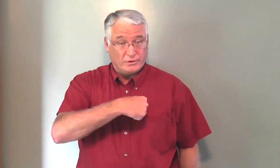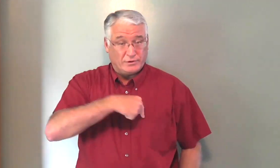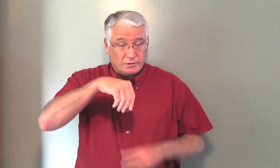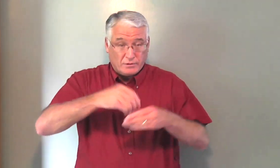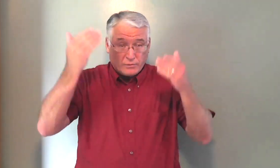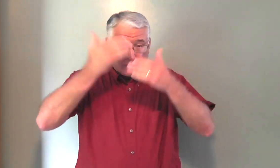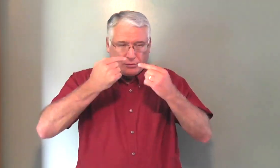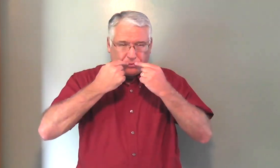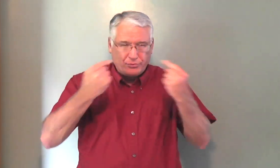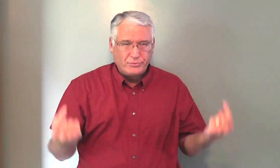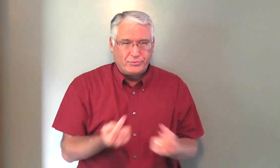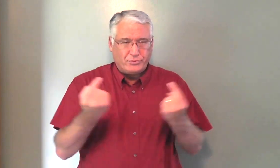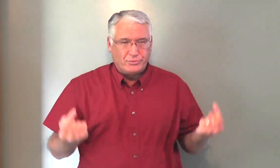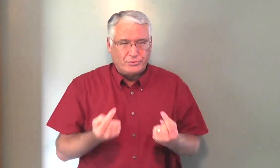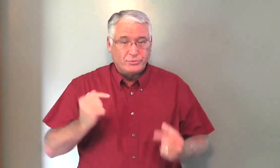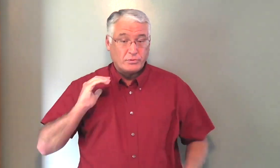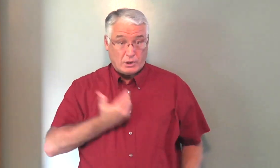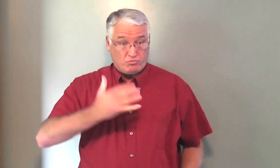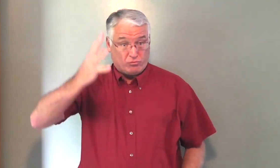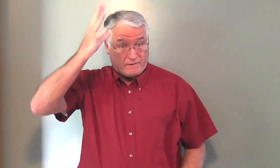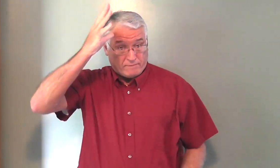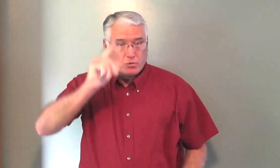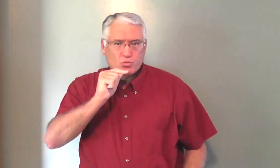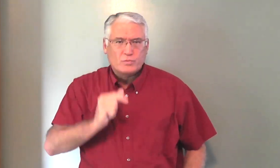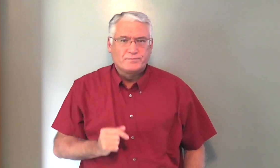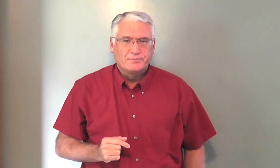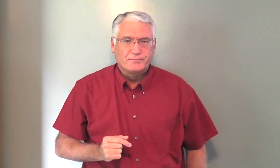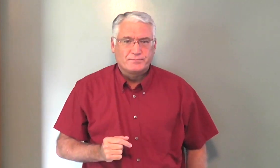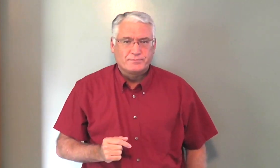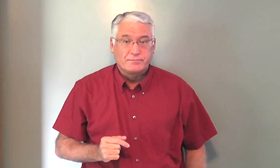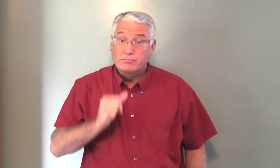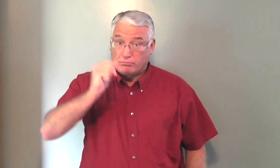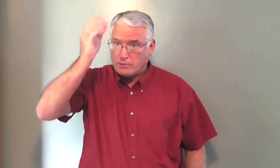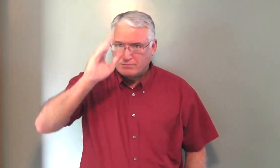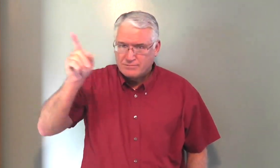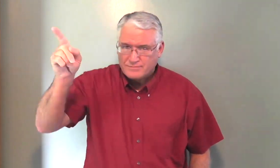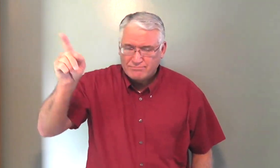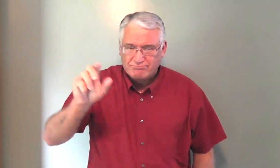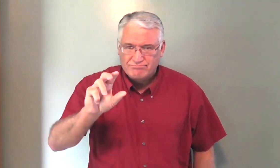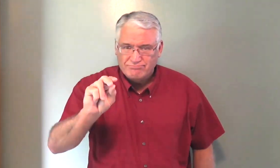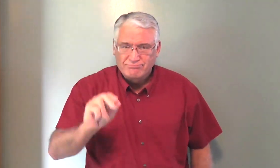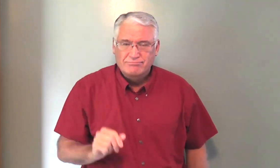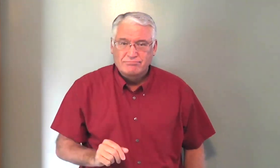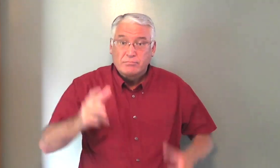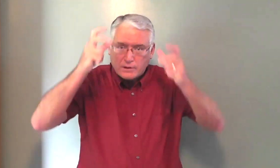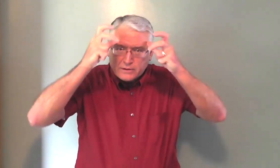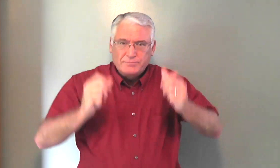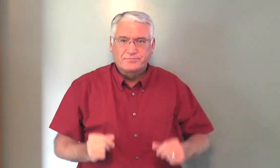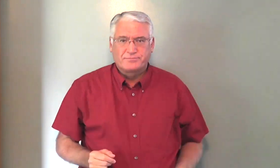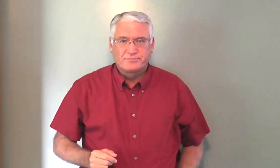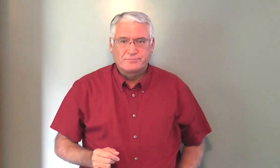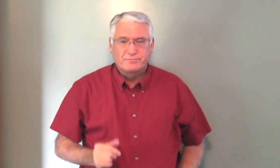As we are in the darkness of sin, Our father is who? It's not God. It's Satan.